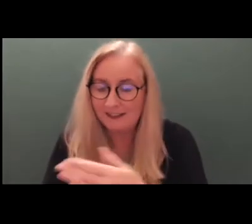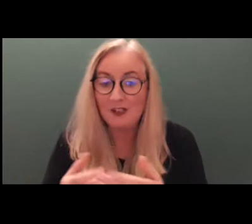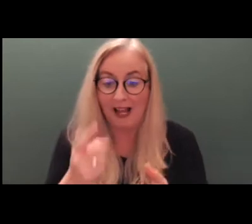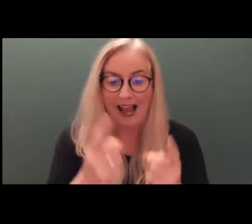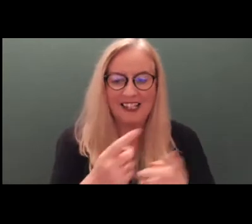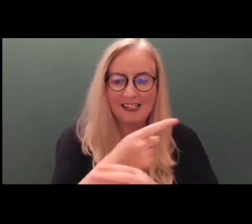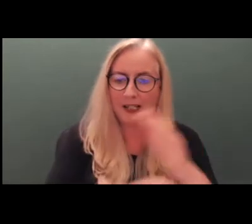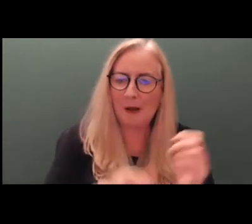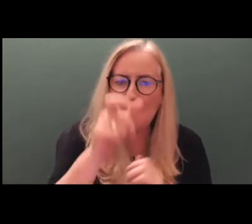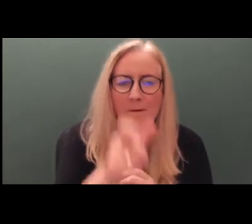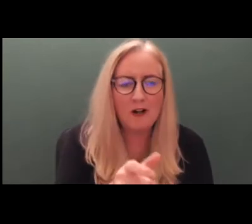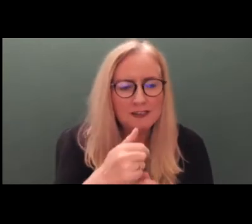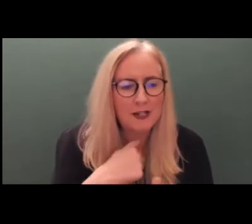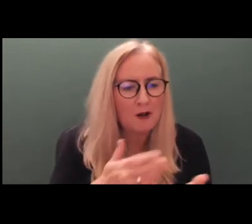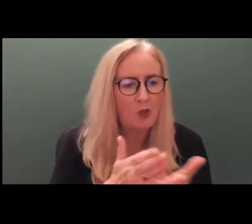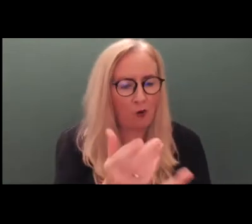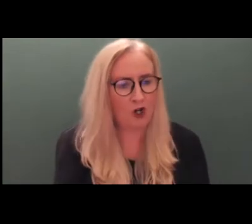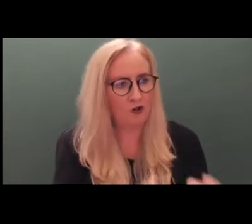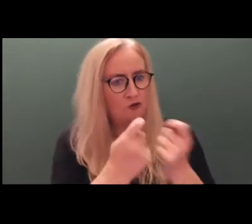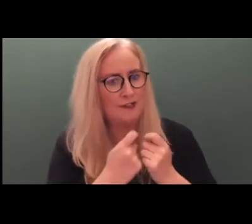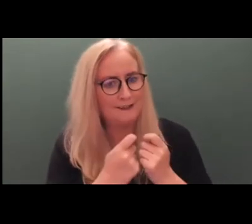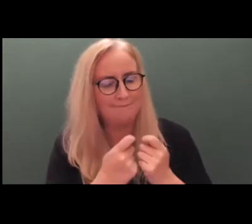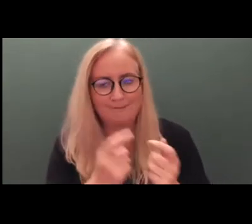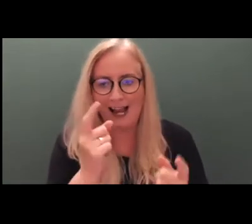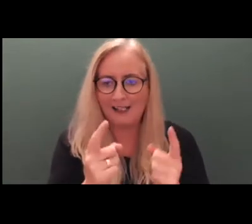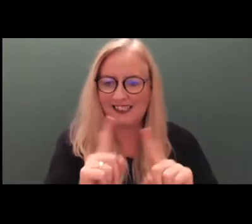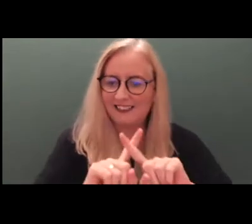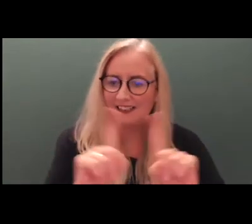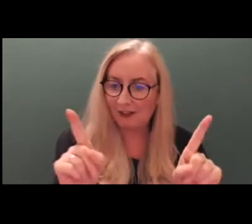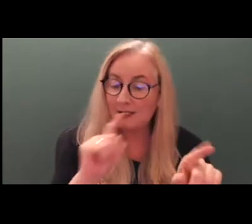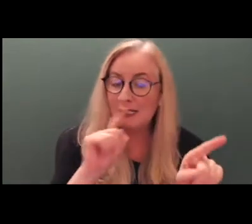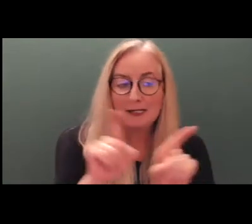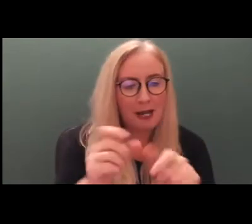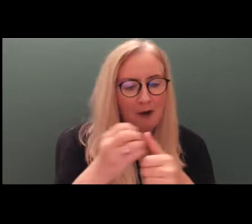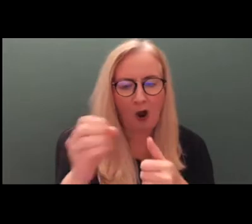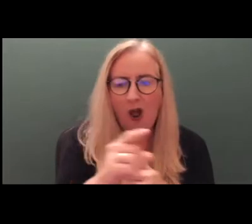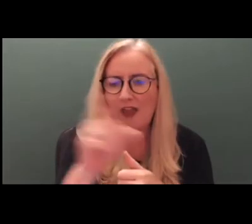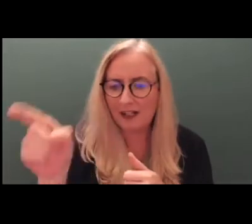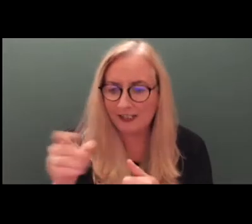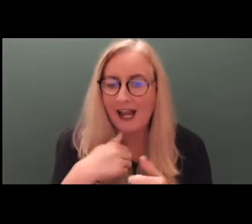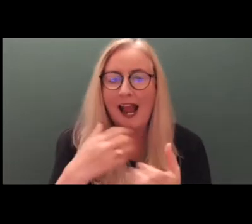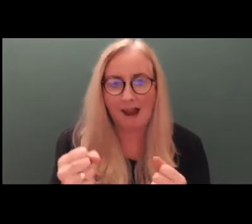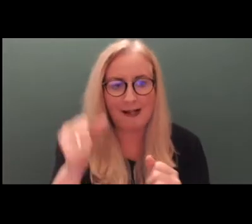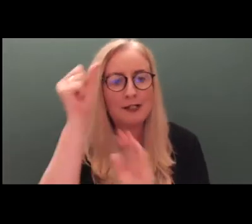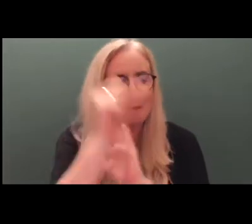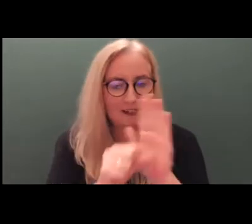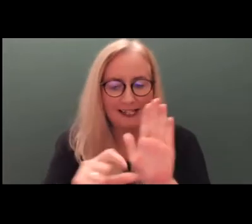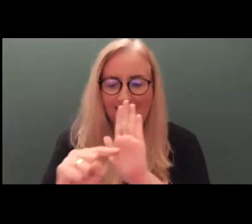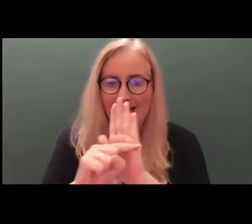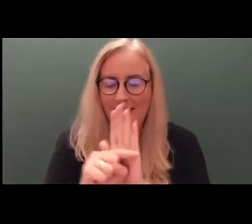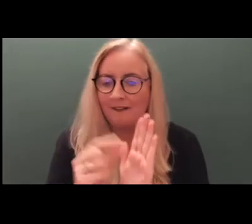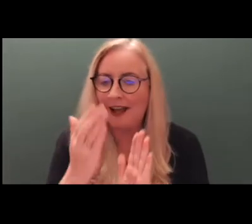I have experience of being treated differently. Like many others, I have experienced negative attitudes and perceptions.